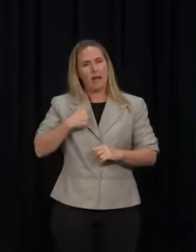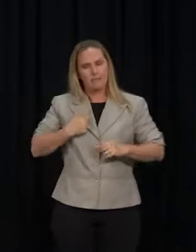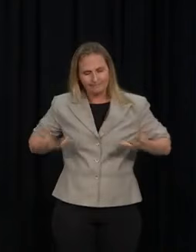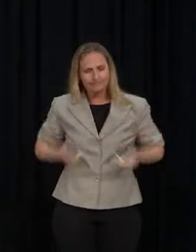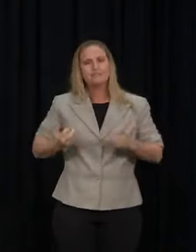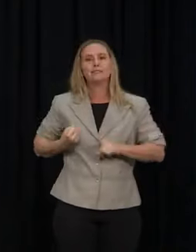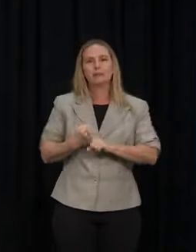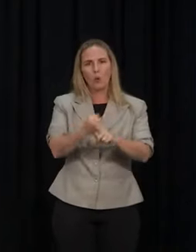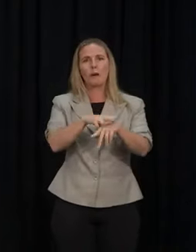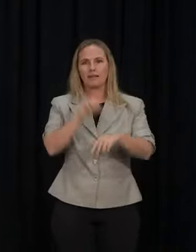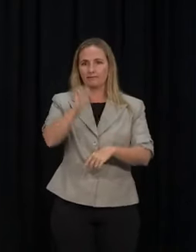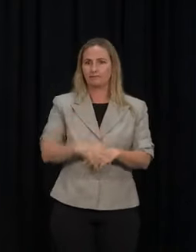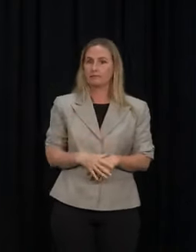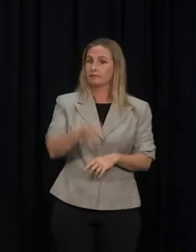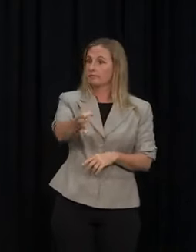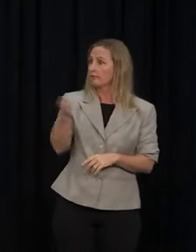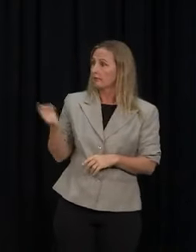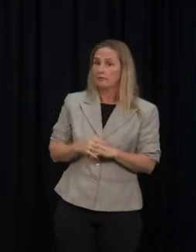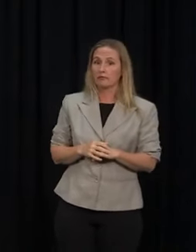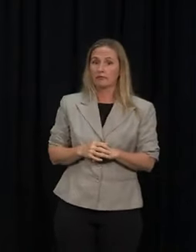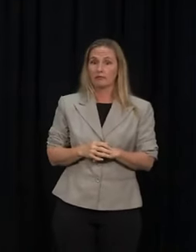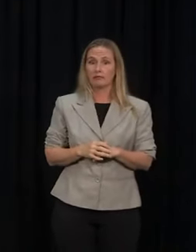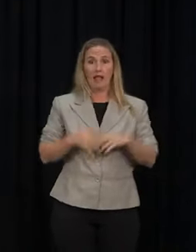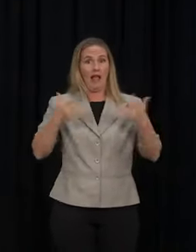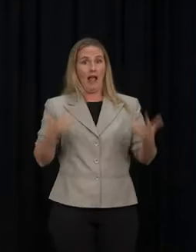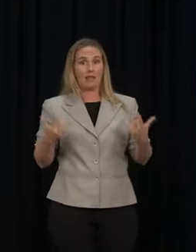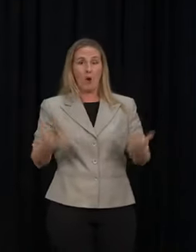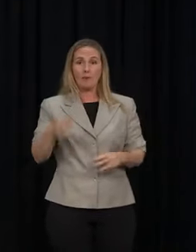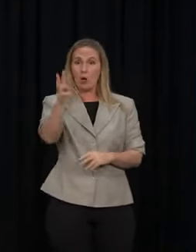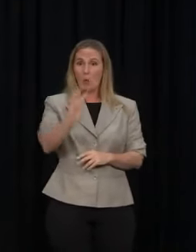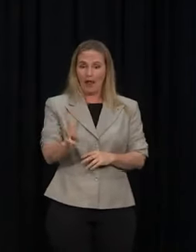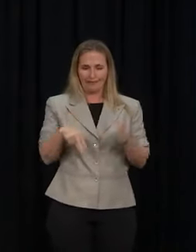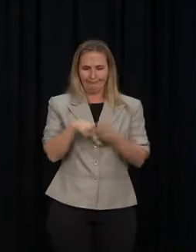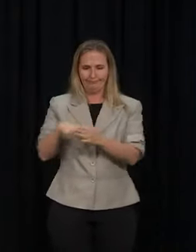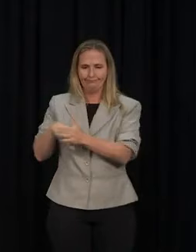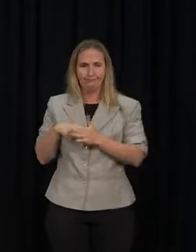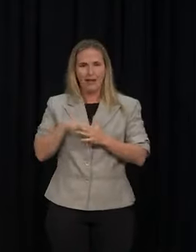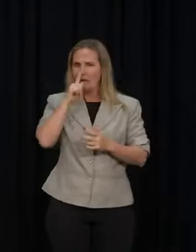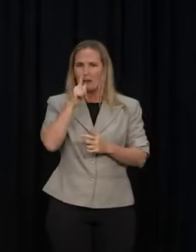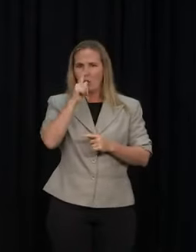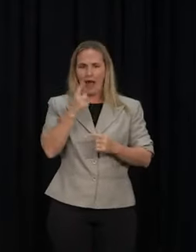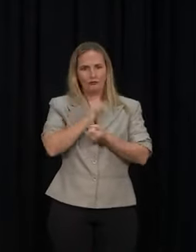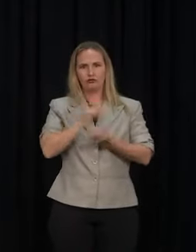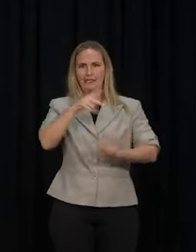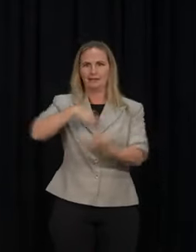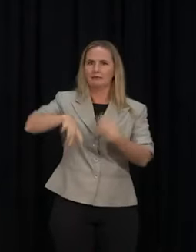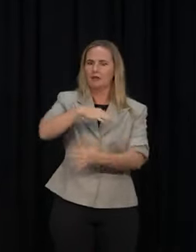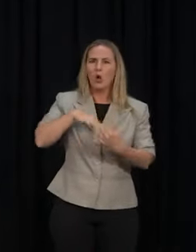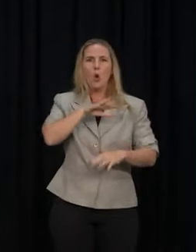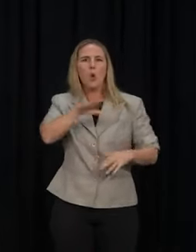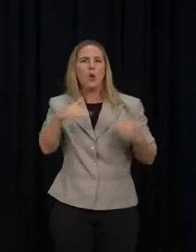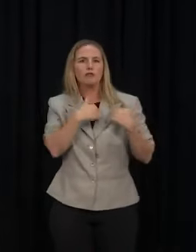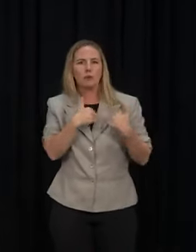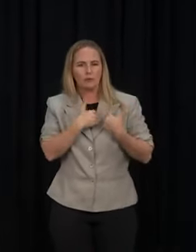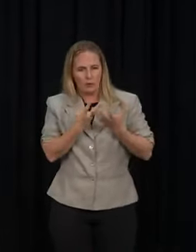for the police force. You've got a situation where people can't move around the capital city. Who is responsible for that and for doing something?